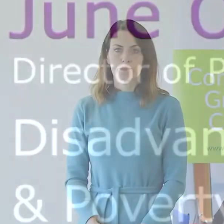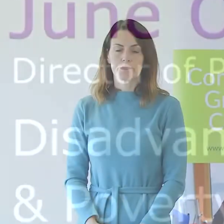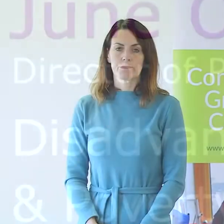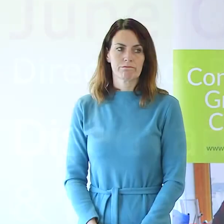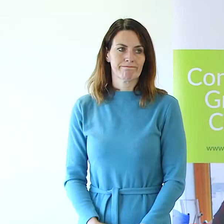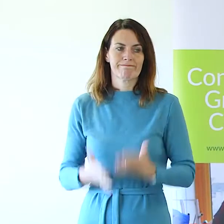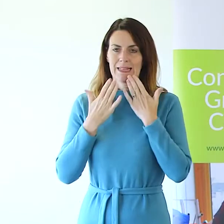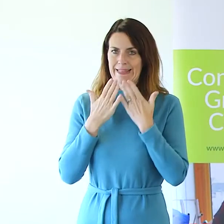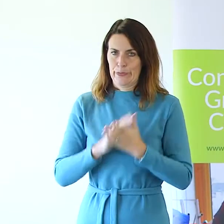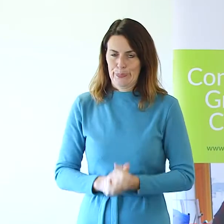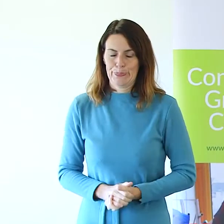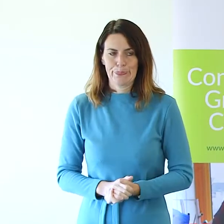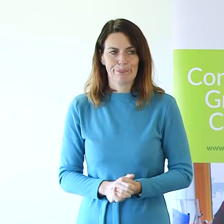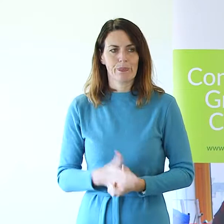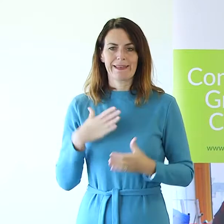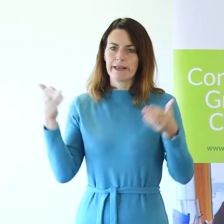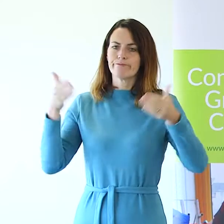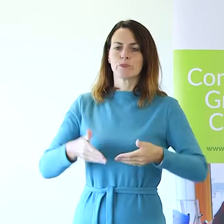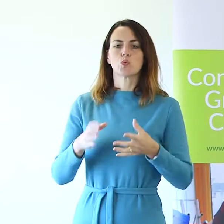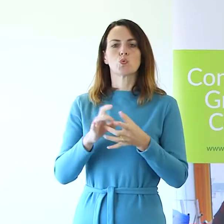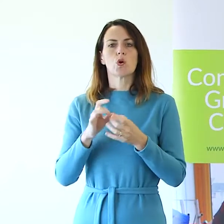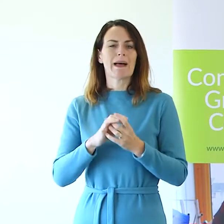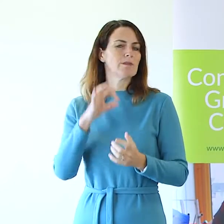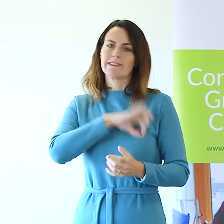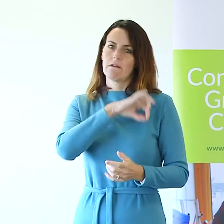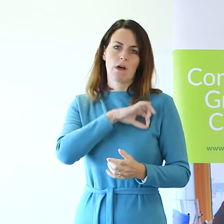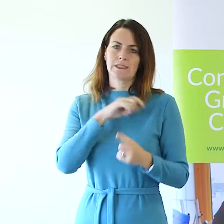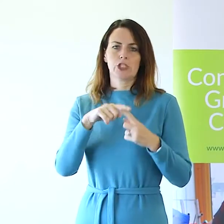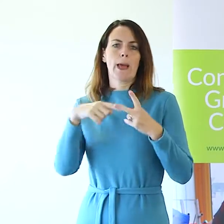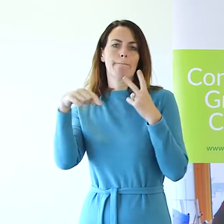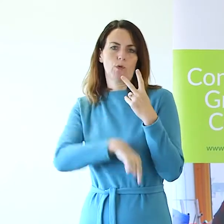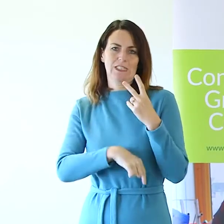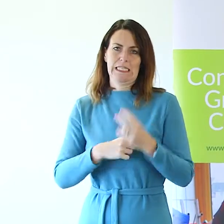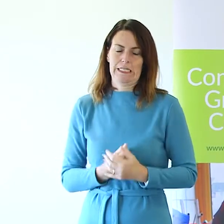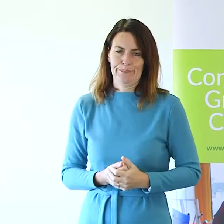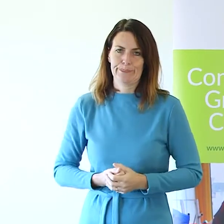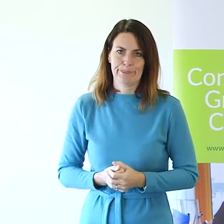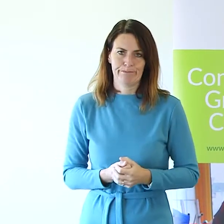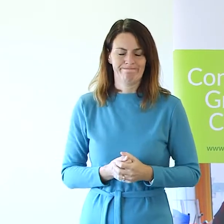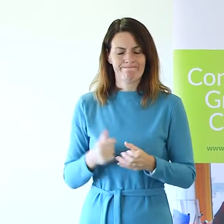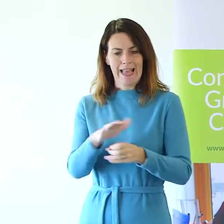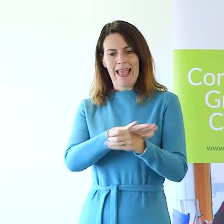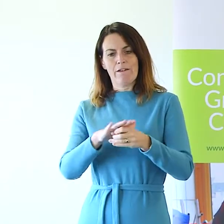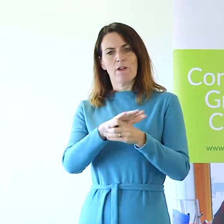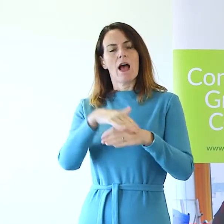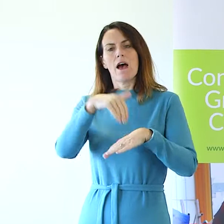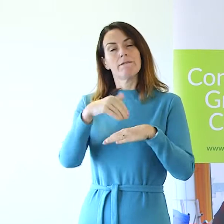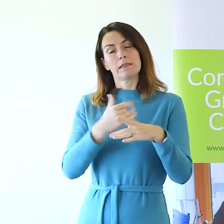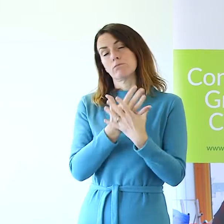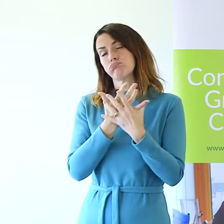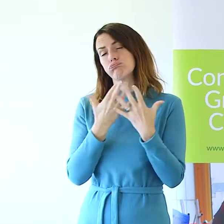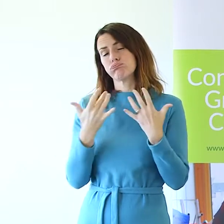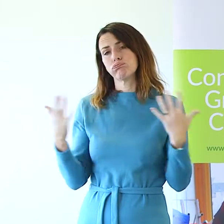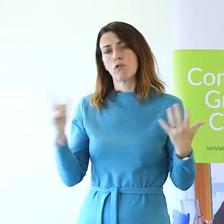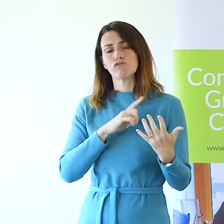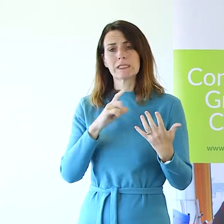Thank you Michaela. I'm now going to talk about disadvantage and poverty. This area is affected by many things.